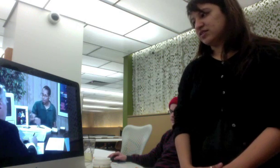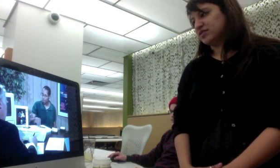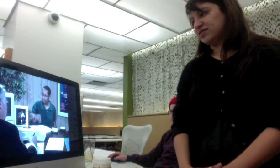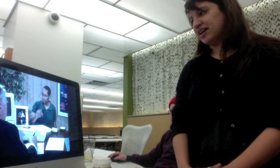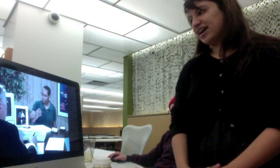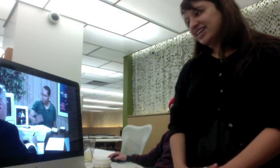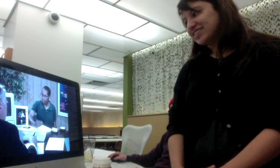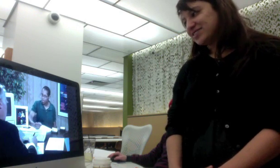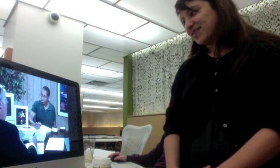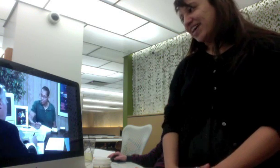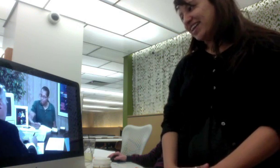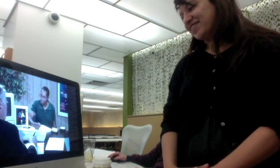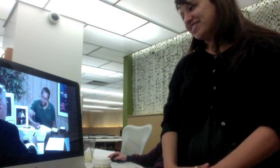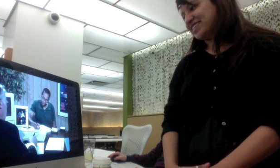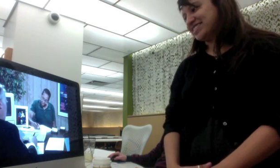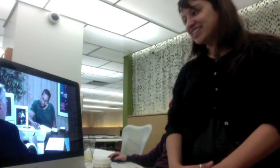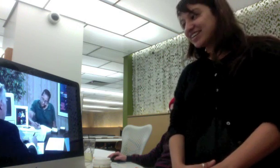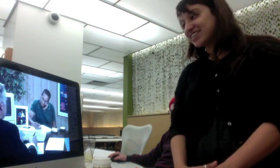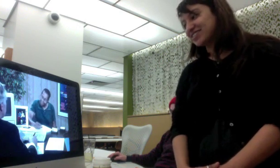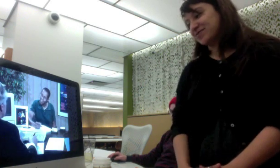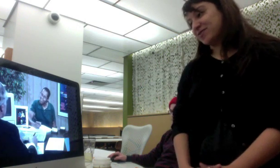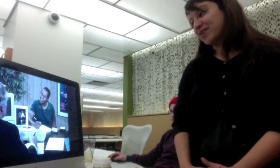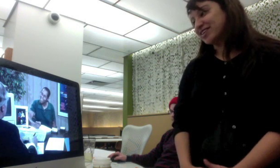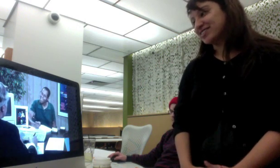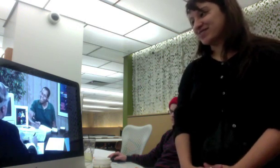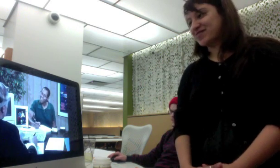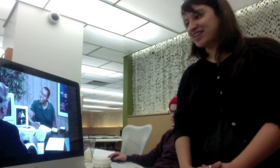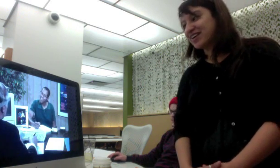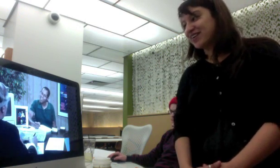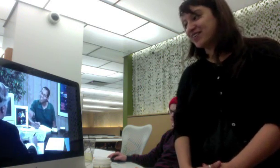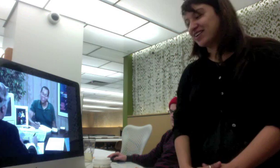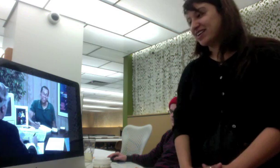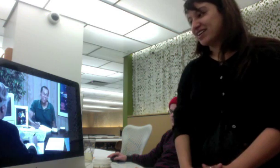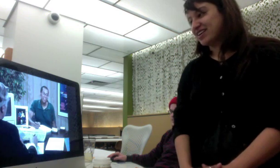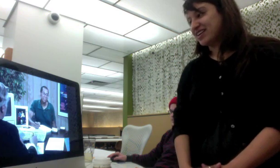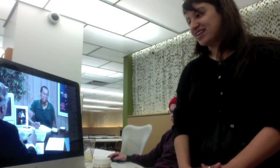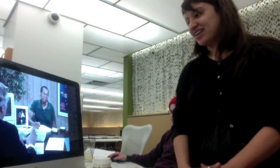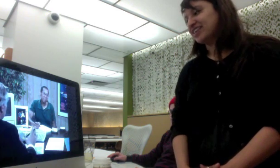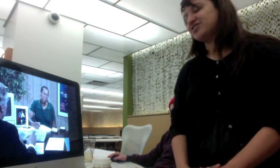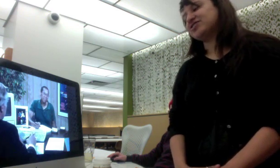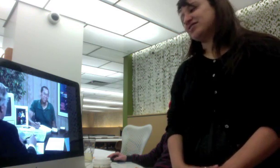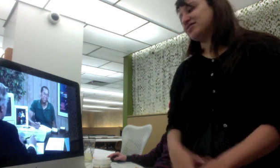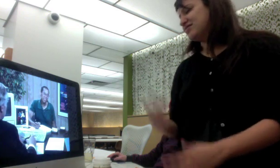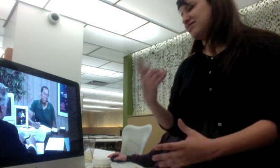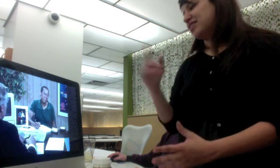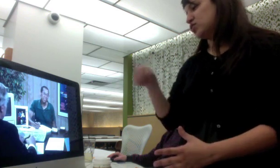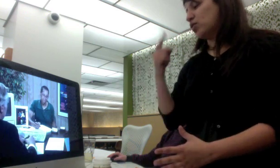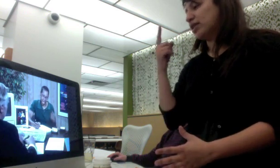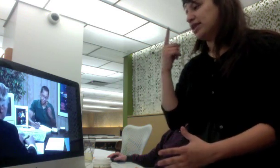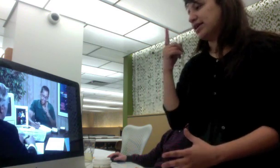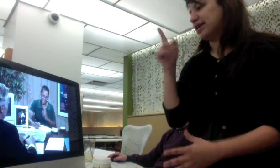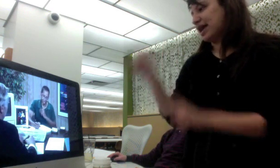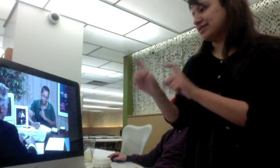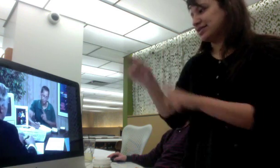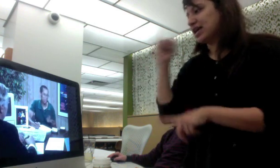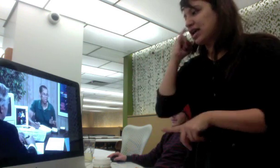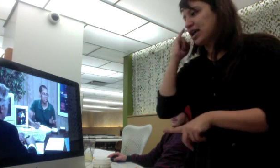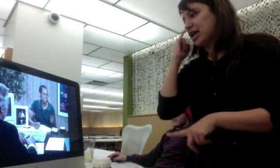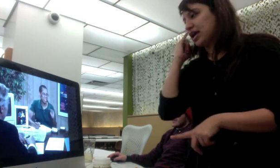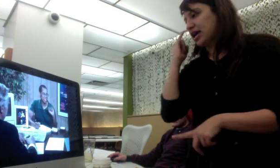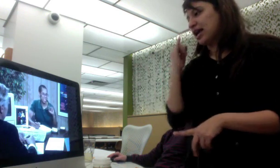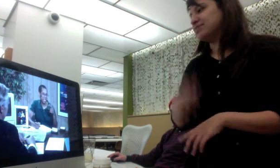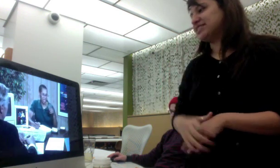so I need to write if it's a single divorced widowed it's single married